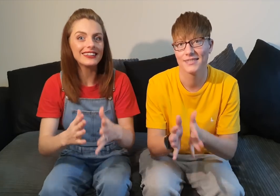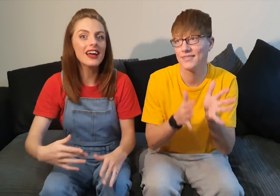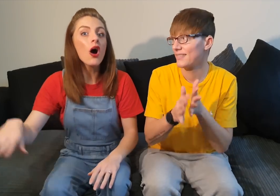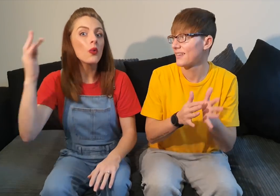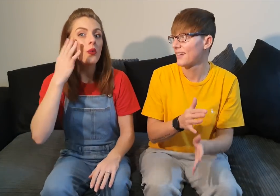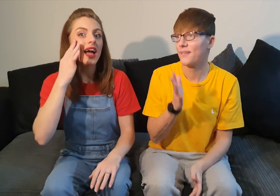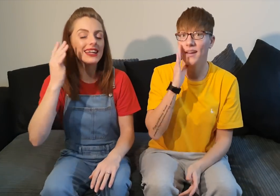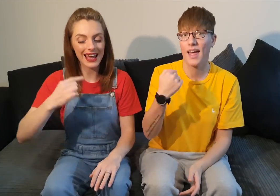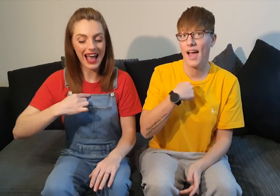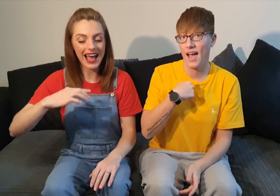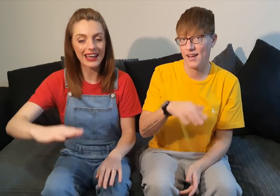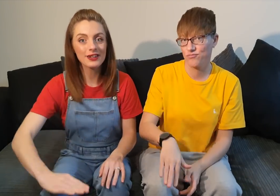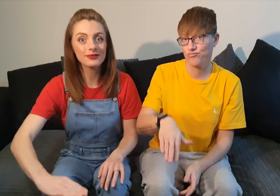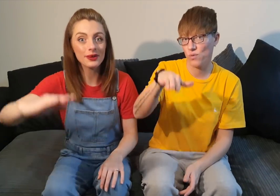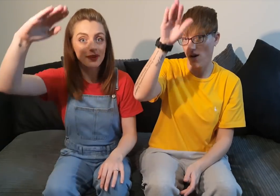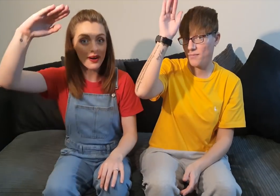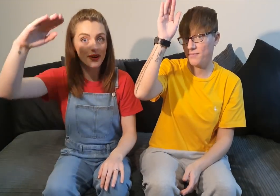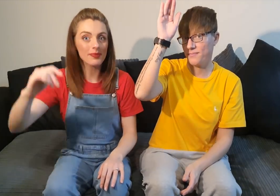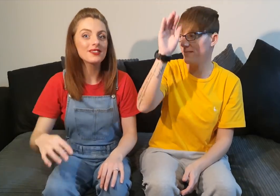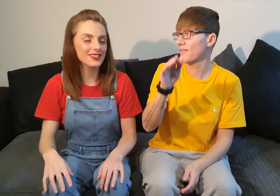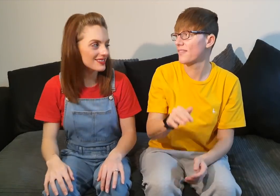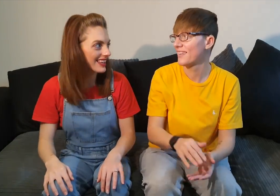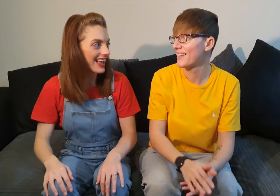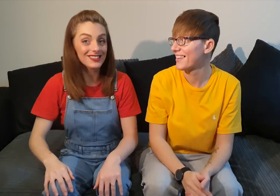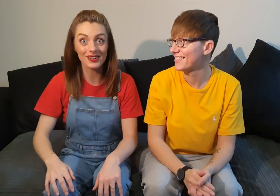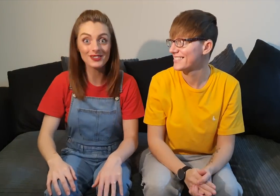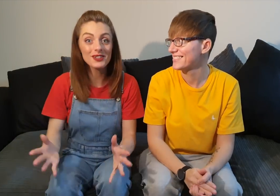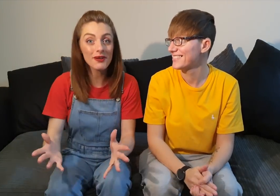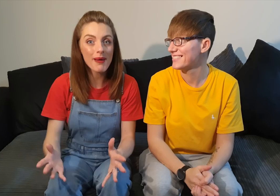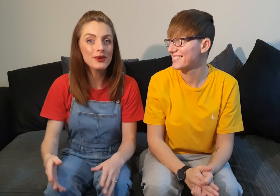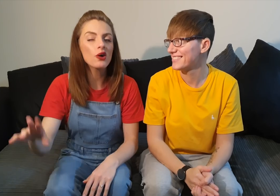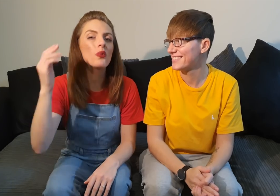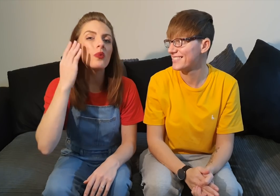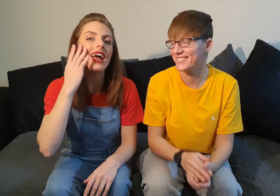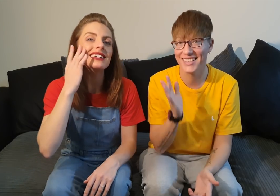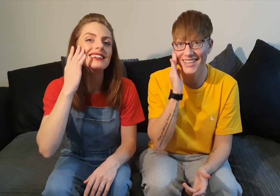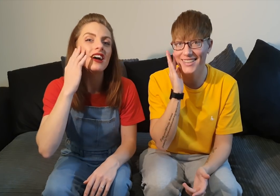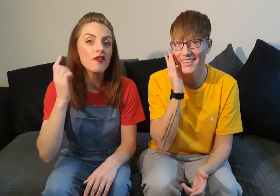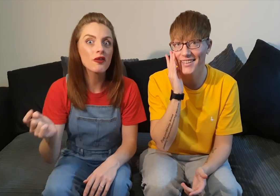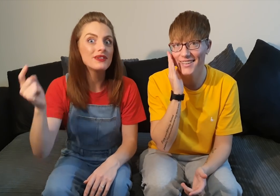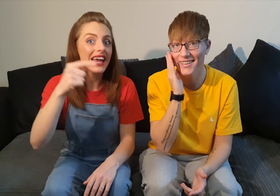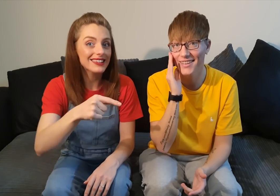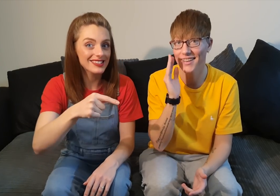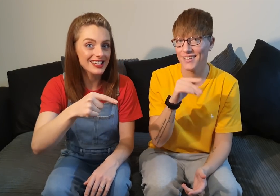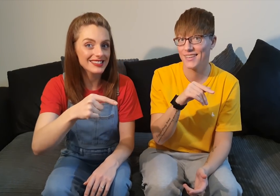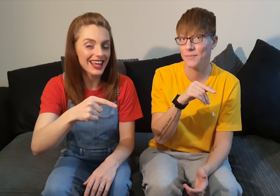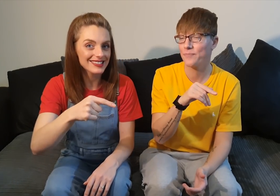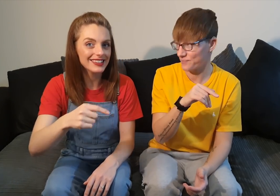when I grow up just like that so do you remember your when from yesterday's lesson